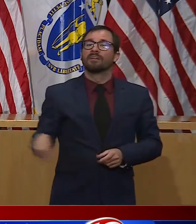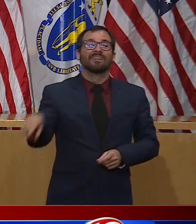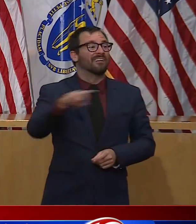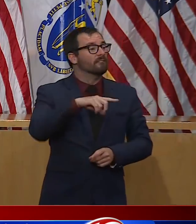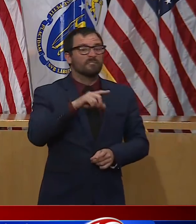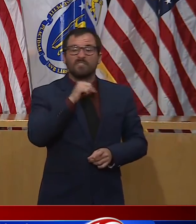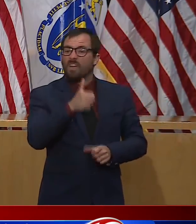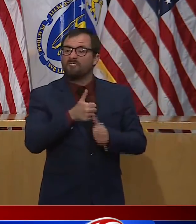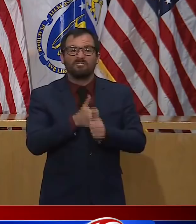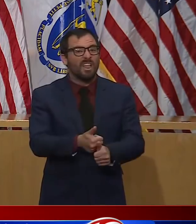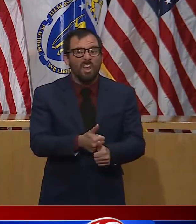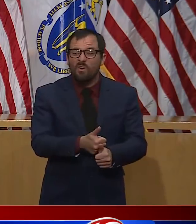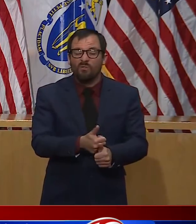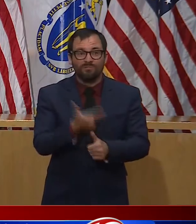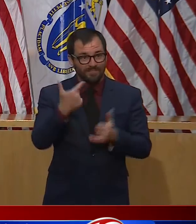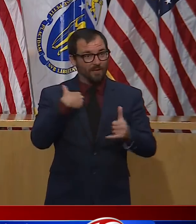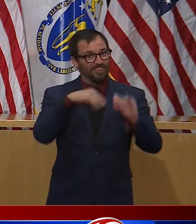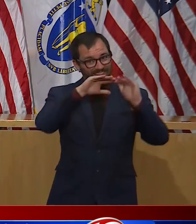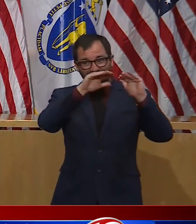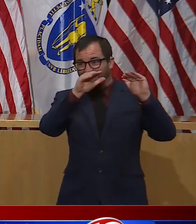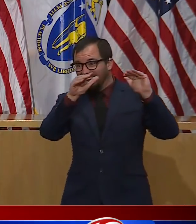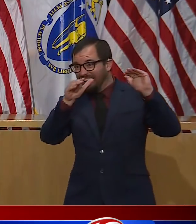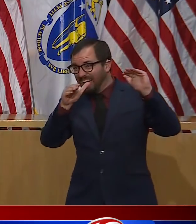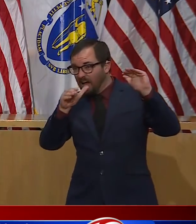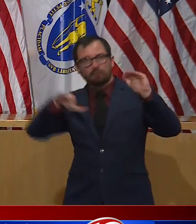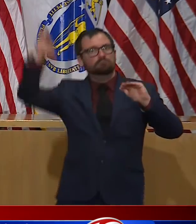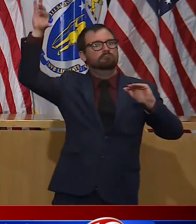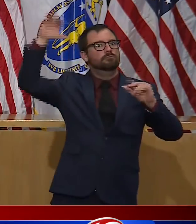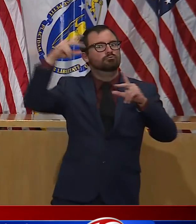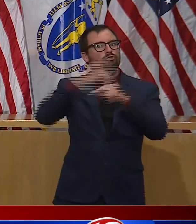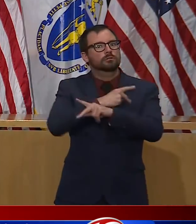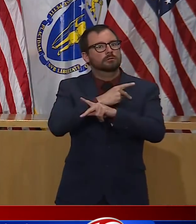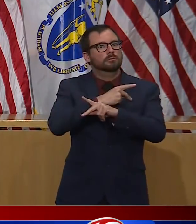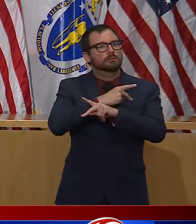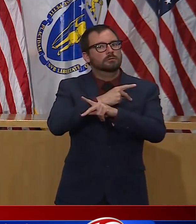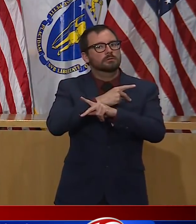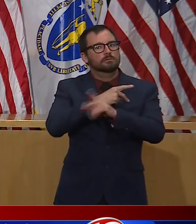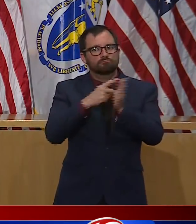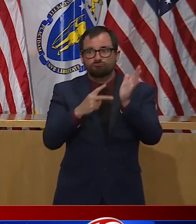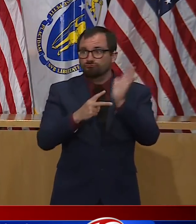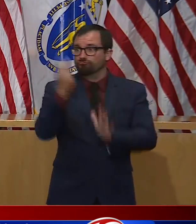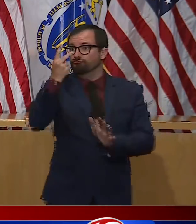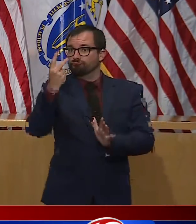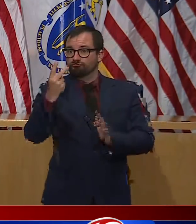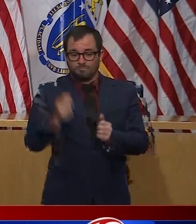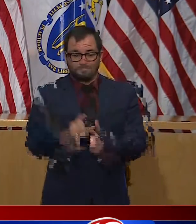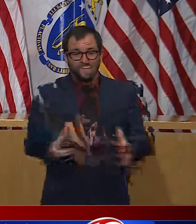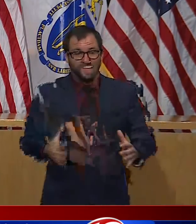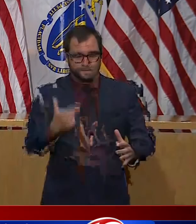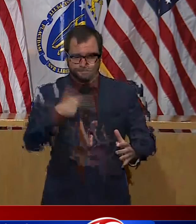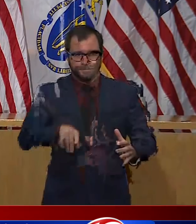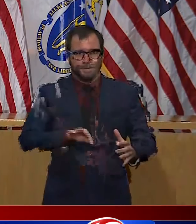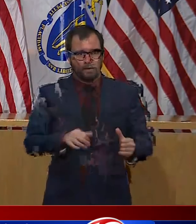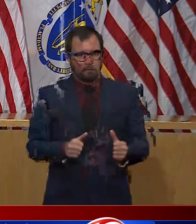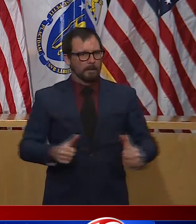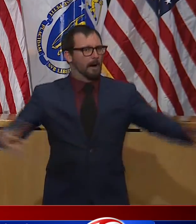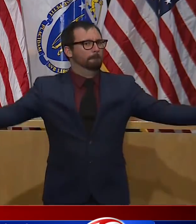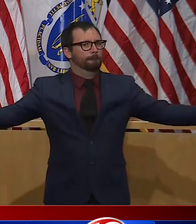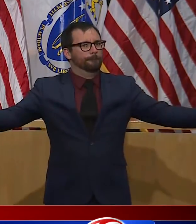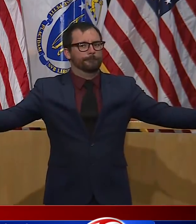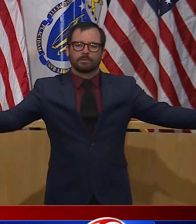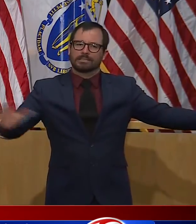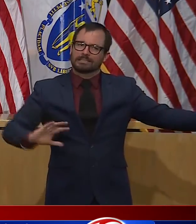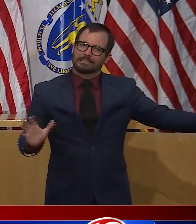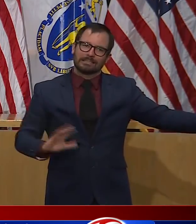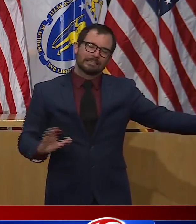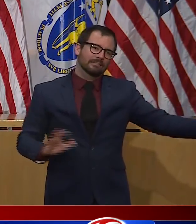We've asked a lot of the people of the Commonwealth since this all began. And thankfully, millions and millions of people have answered the call